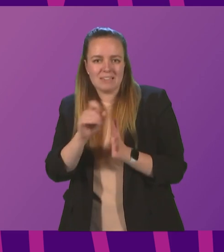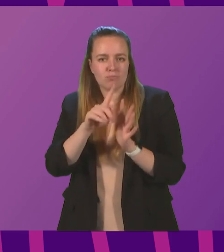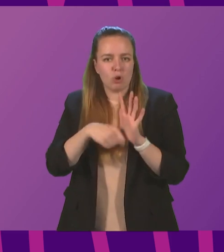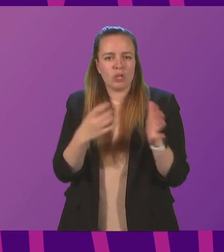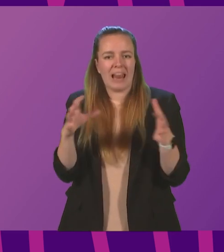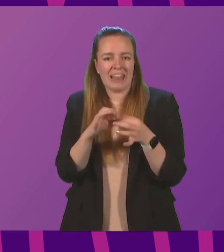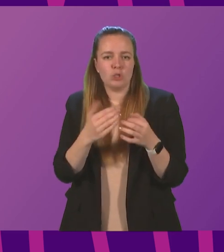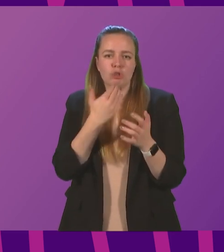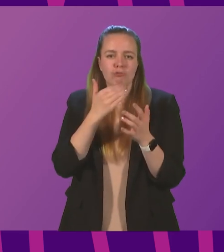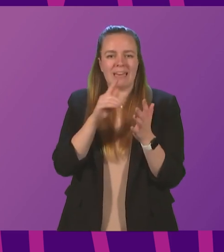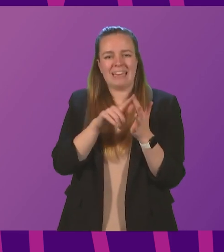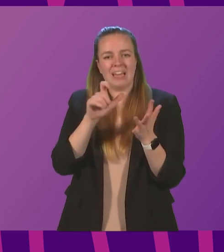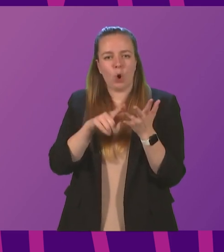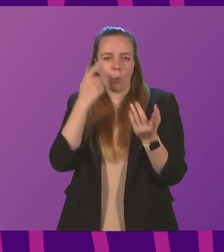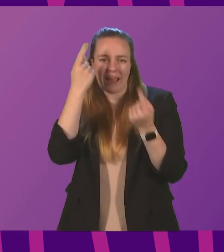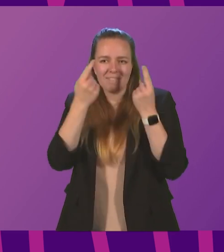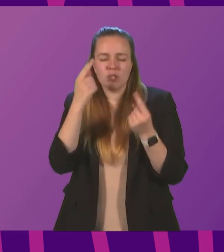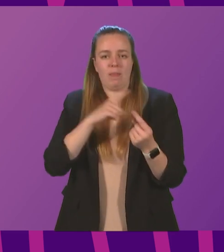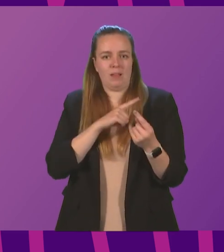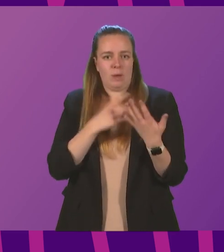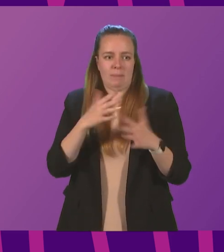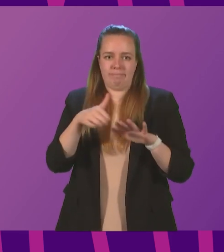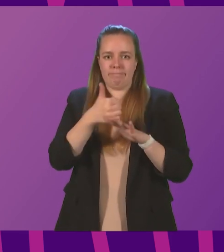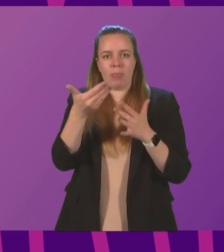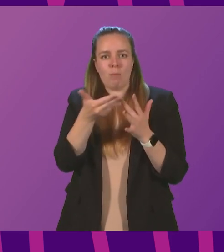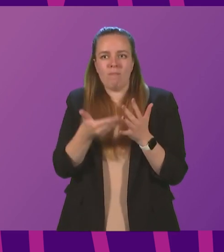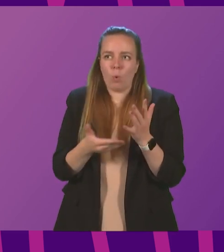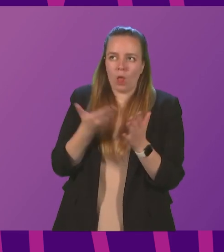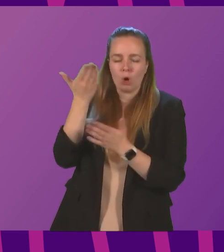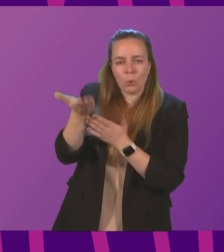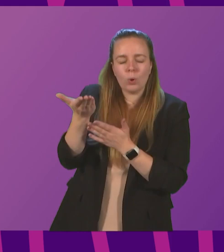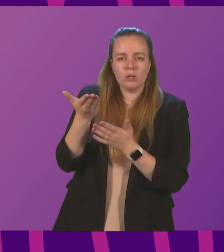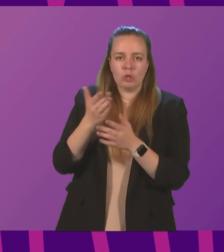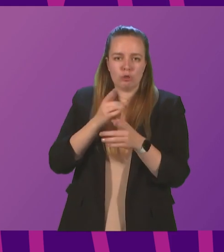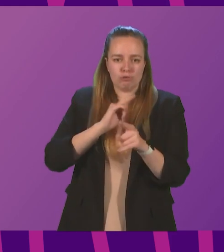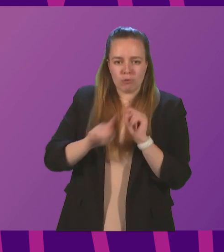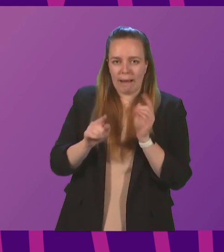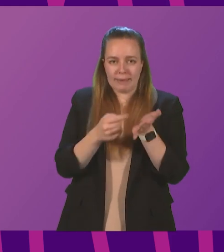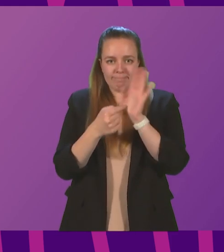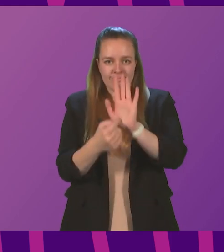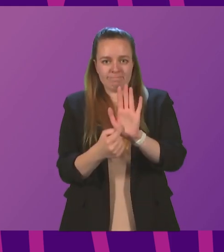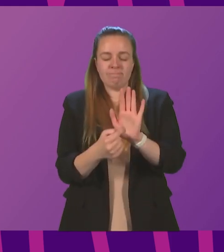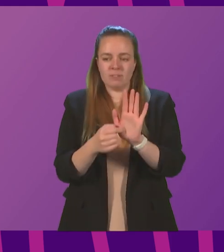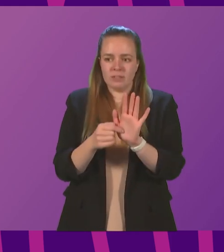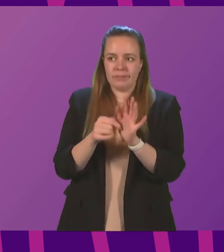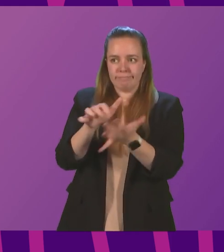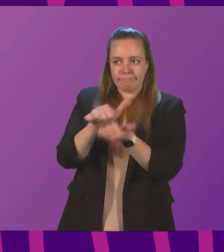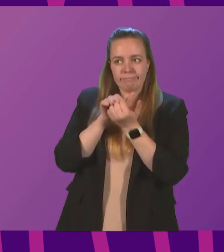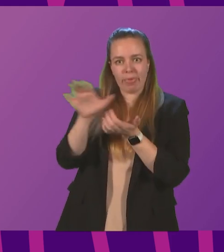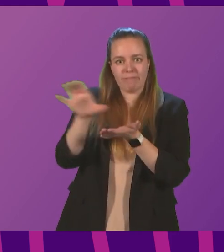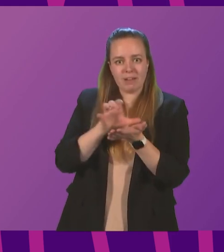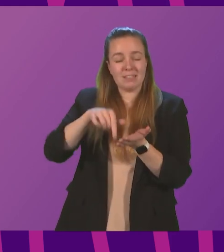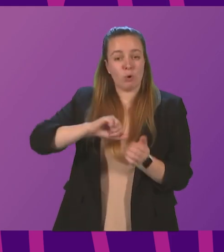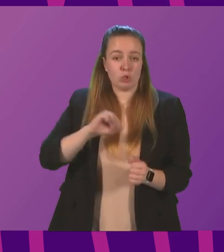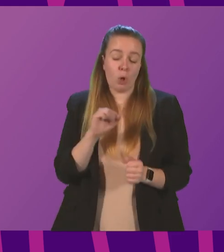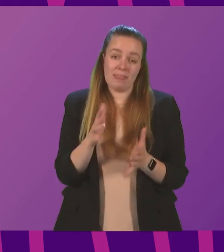green innovation that's why we've put the green investment portfolio into the market to try to harness as much of that funding for Scotland and